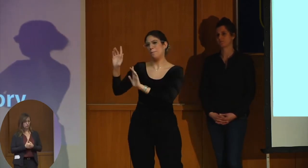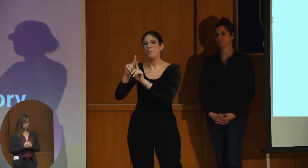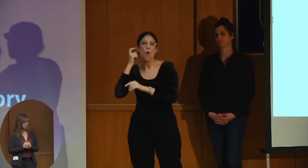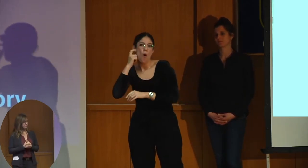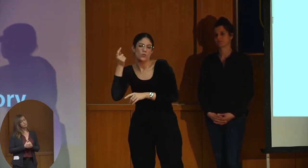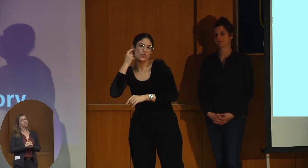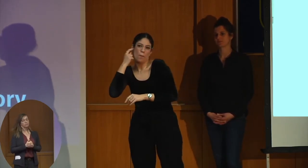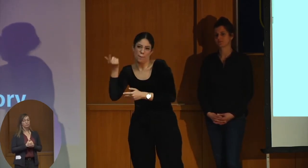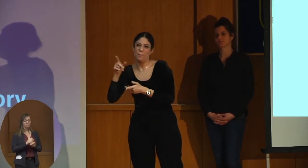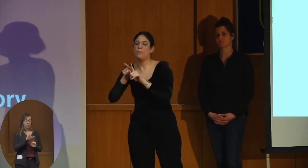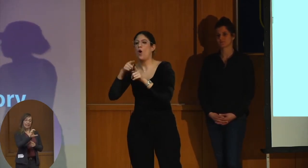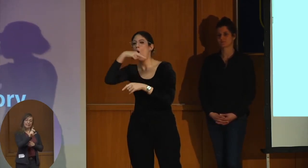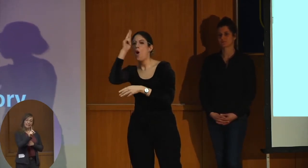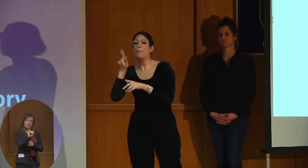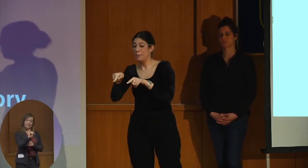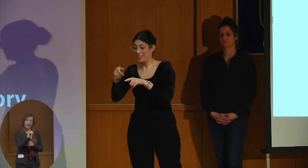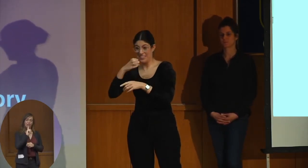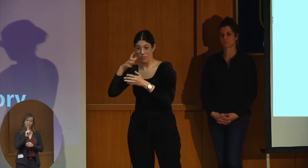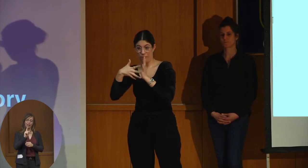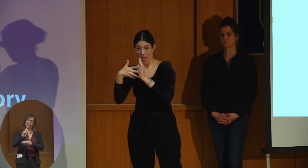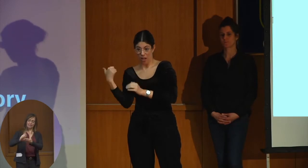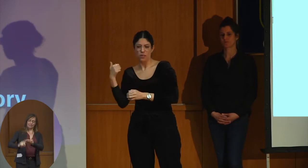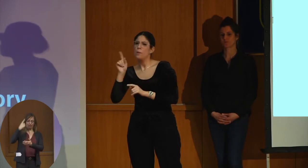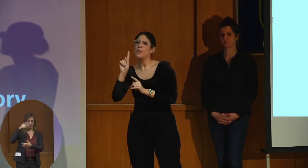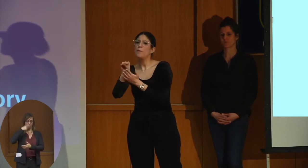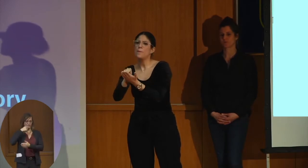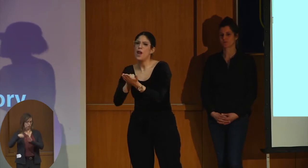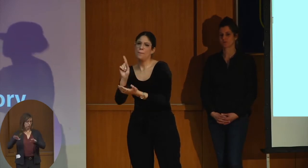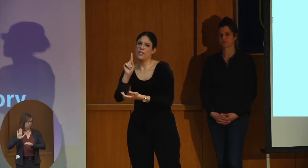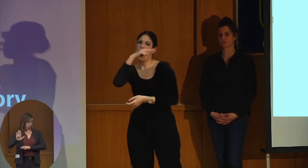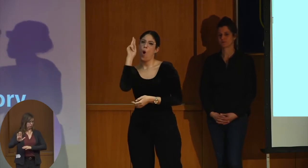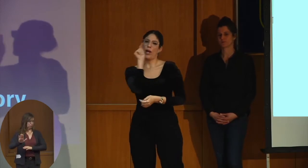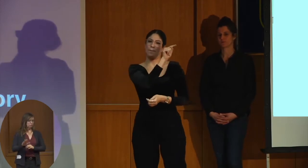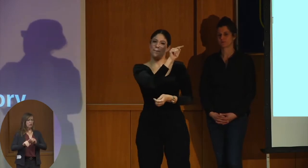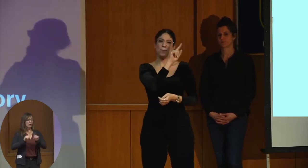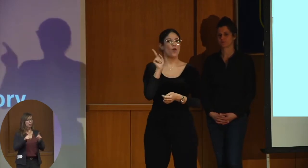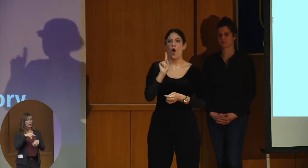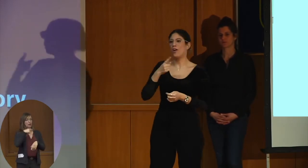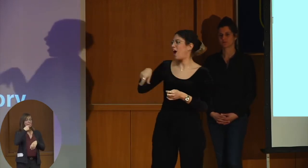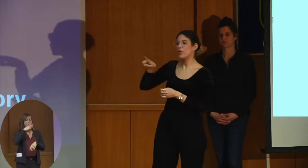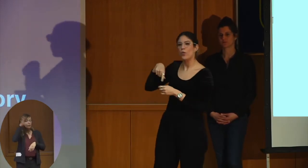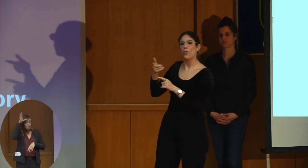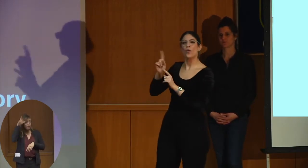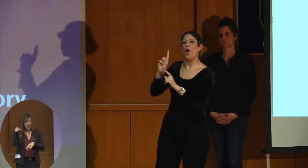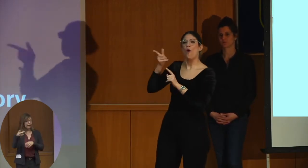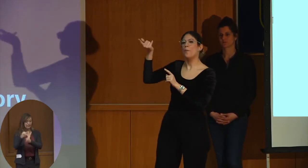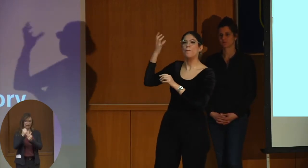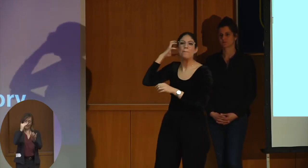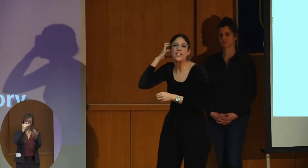Now, the CDI was built for hearing children. And the hearing parents get a list of printed-out words.